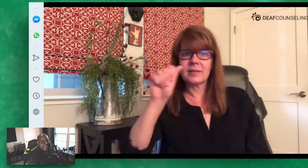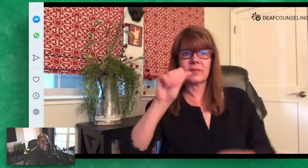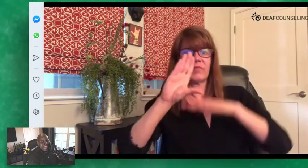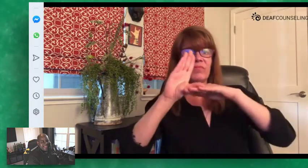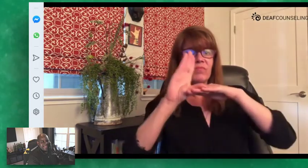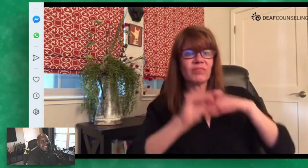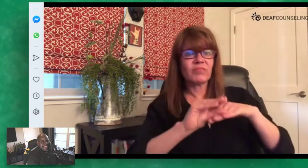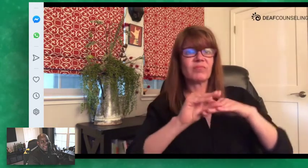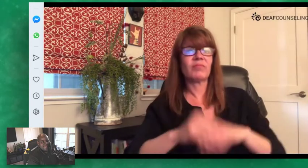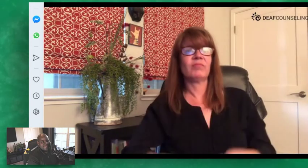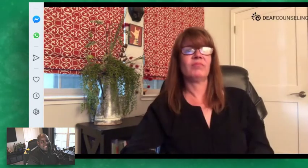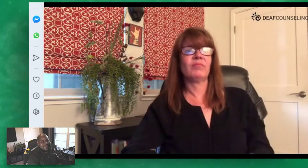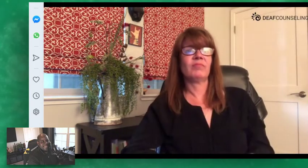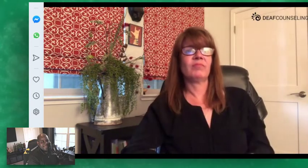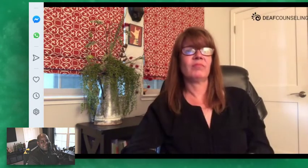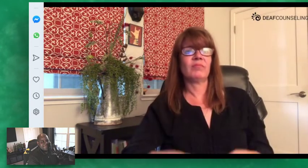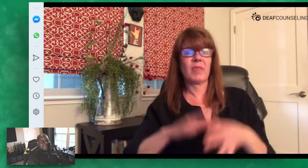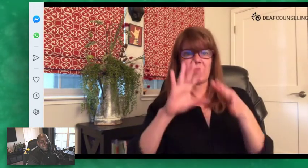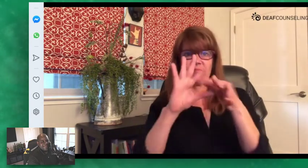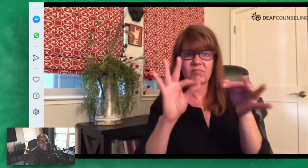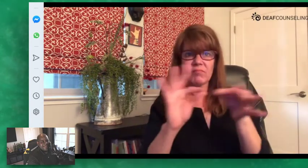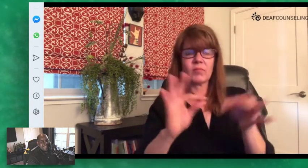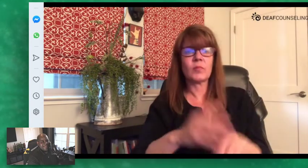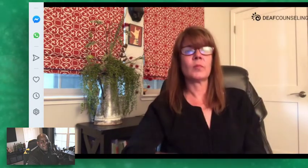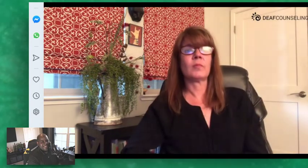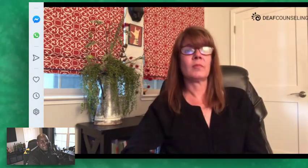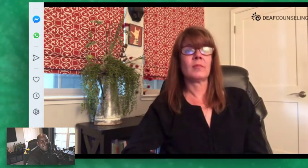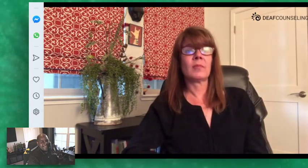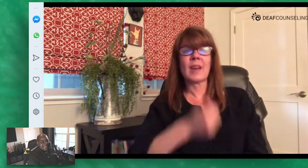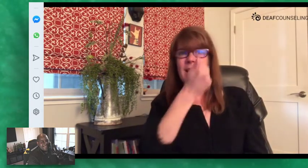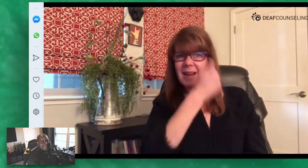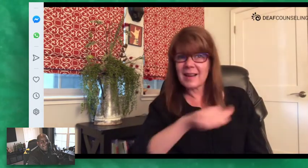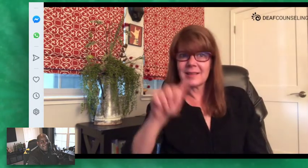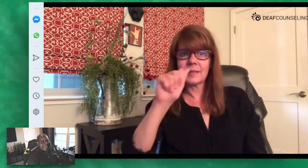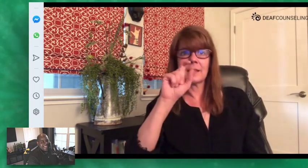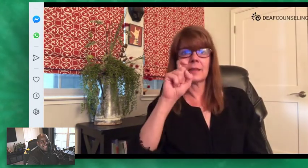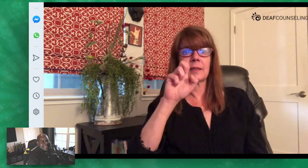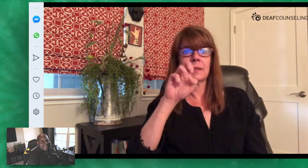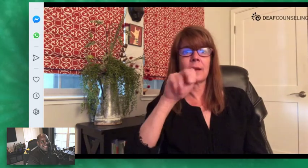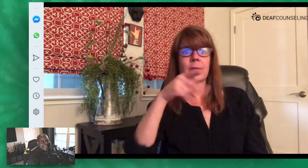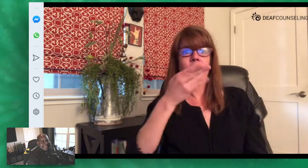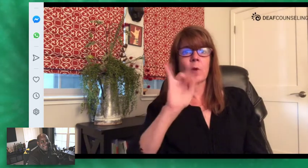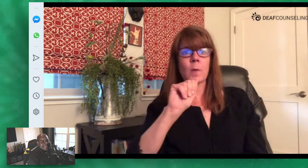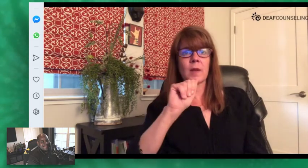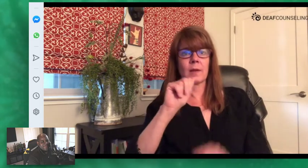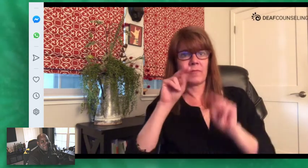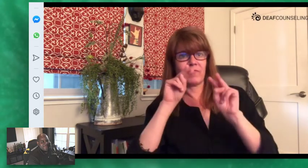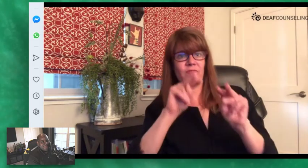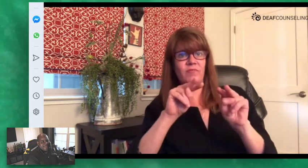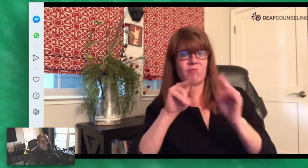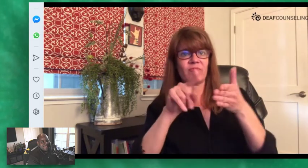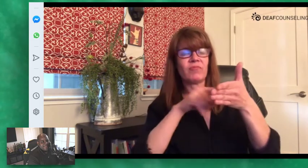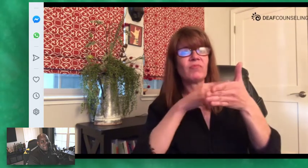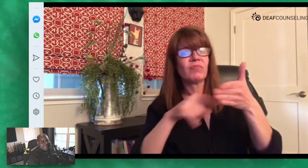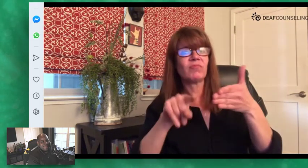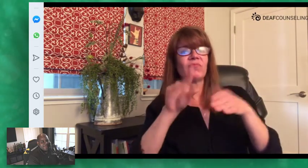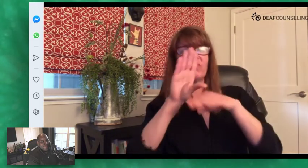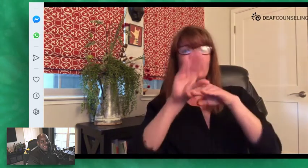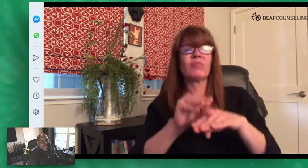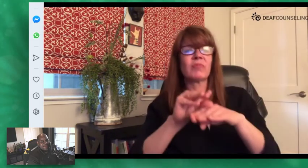anything belittling like phrases anything xenophobia looking at